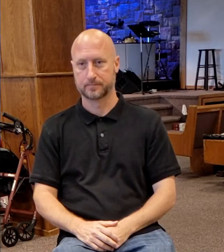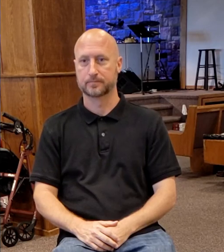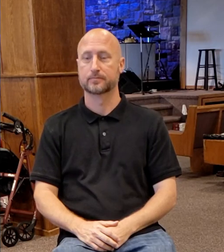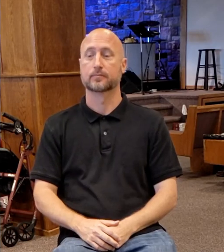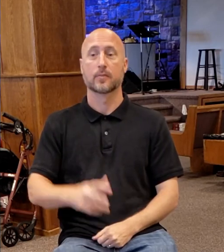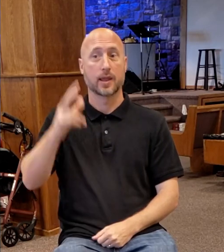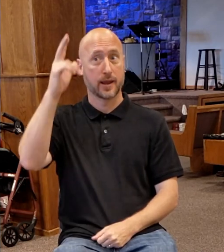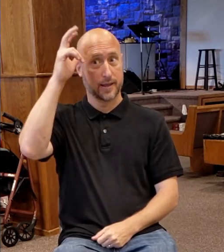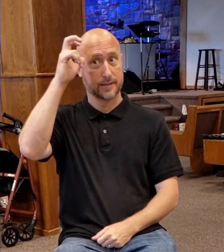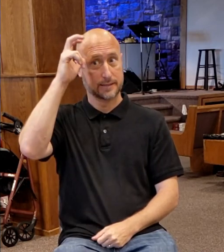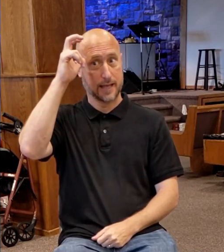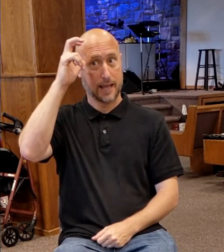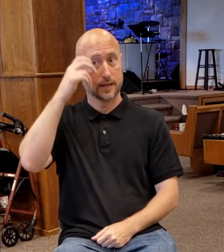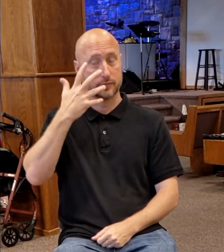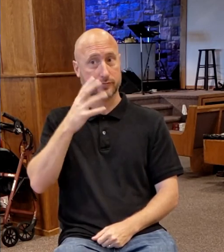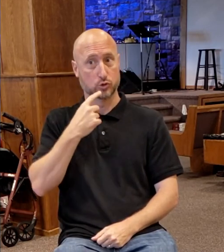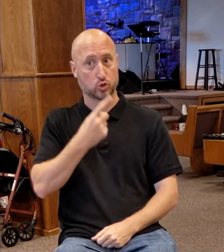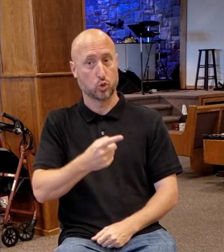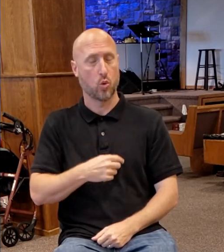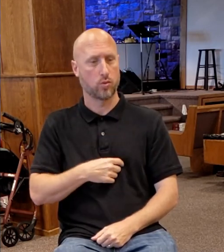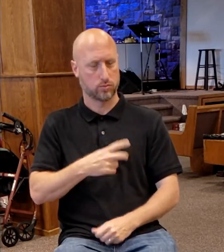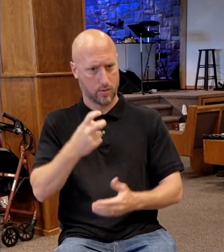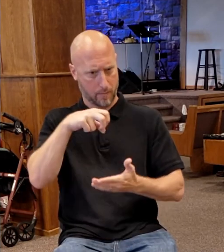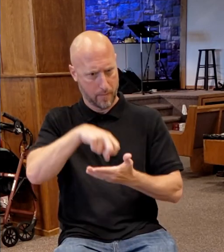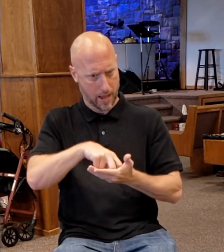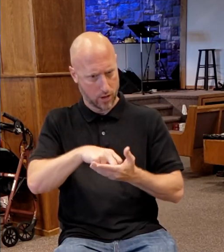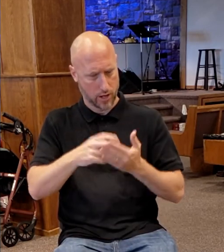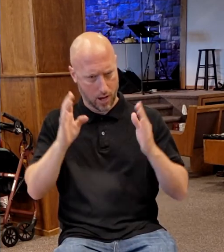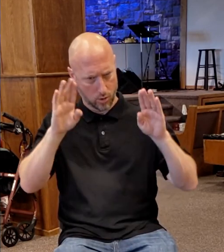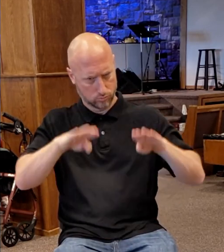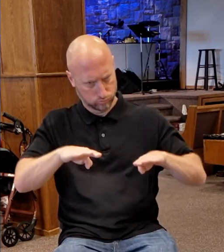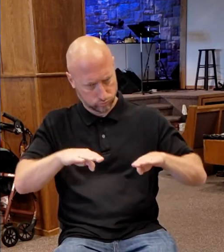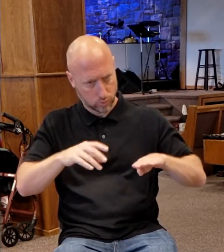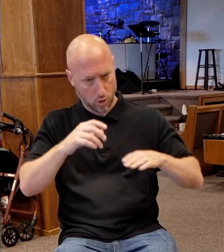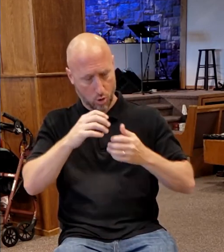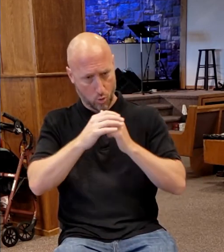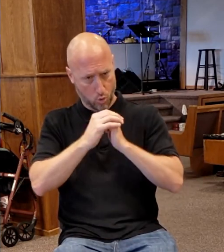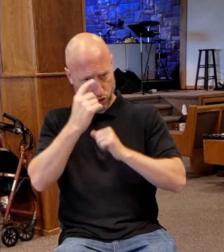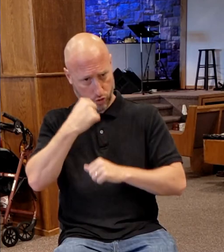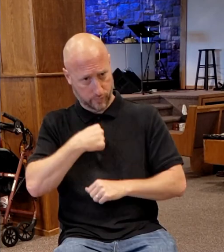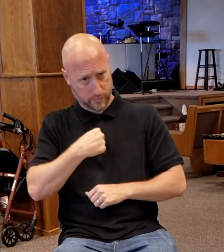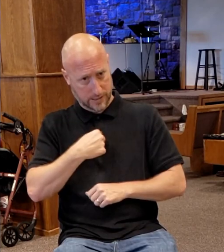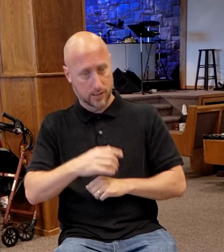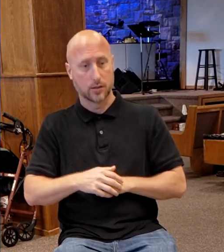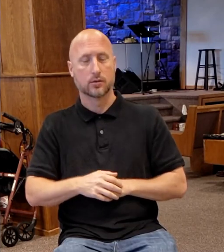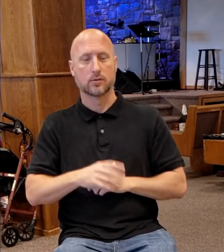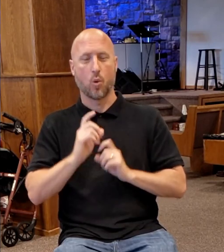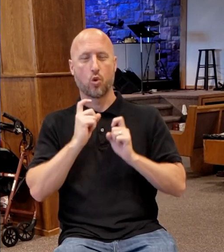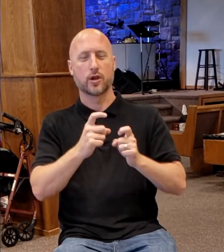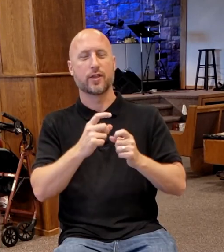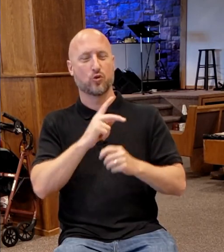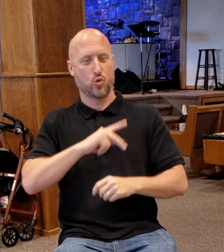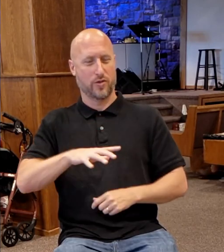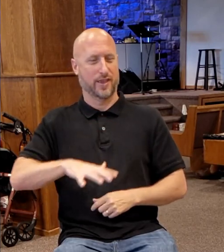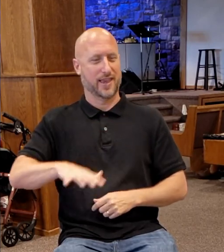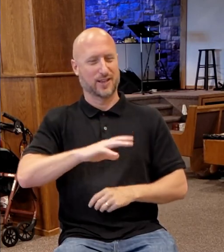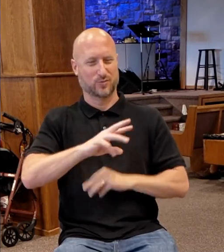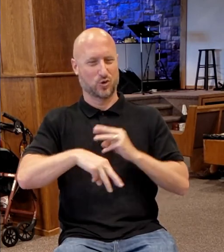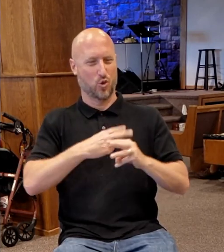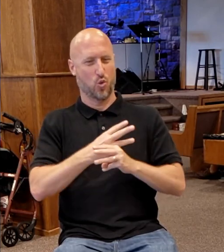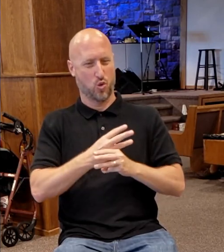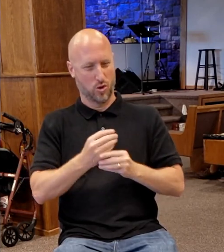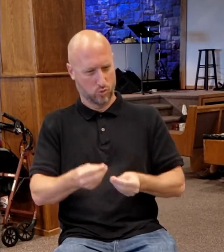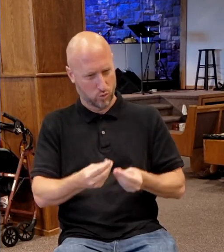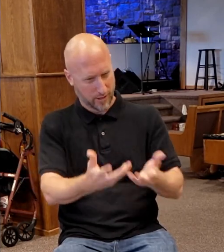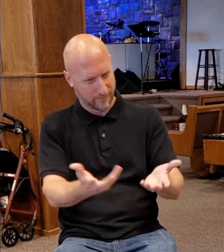Satan had said to him, bow down and worship me. I'll give you all of the kingdoms of this world and all of the glory of them. Of